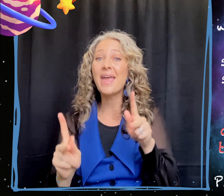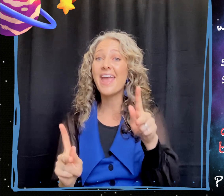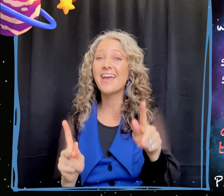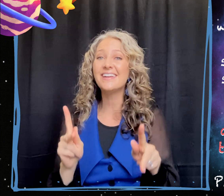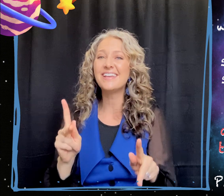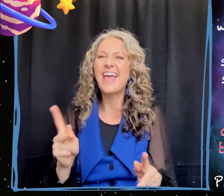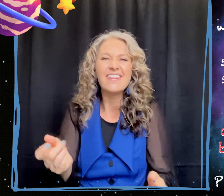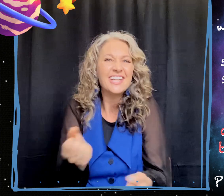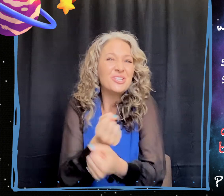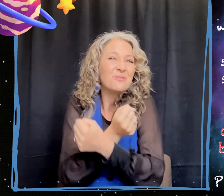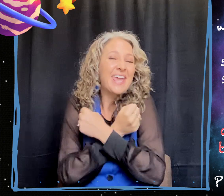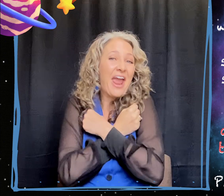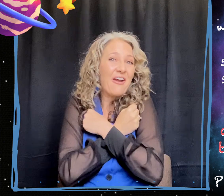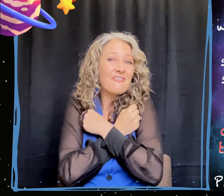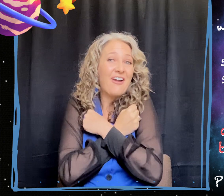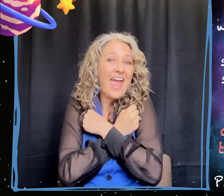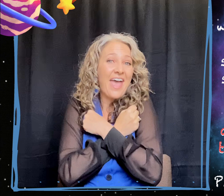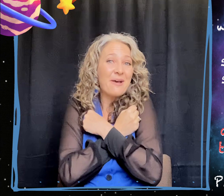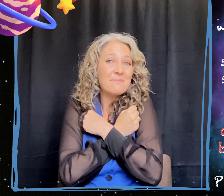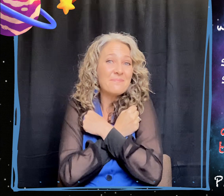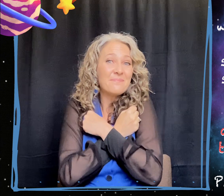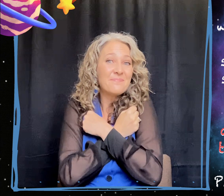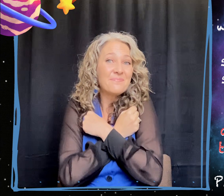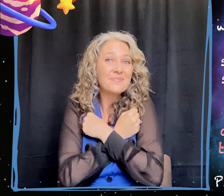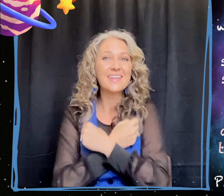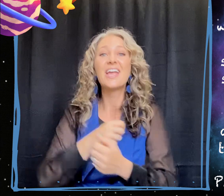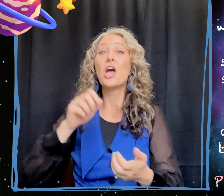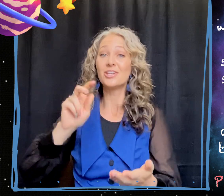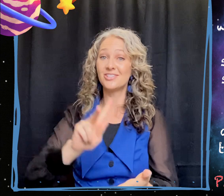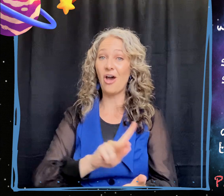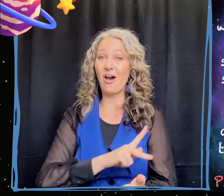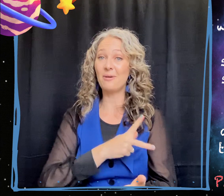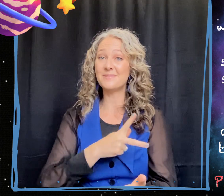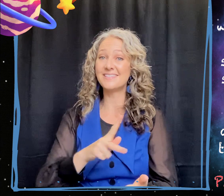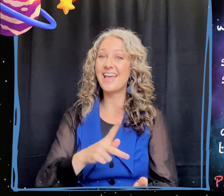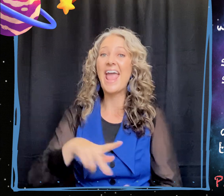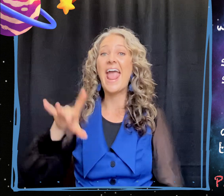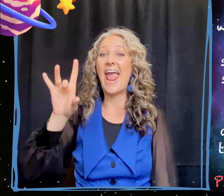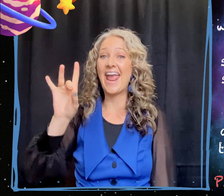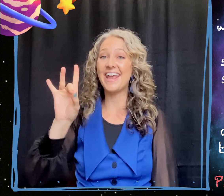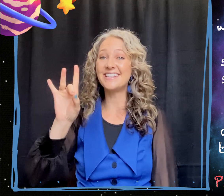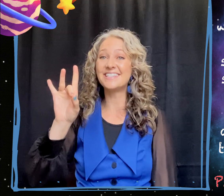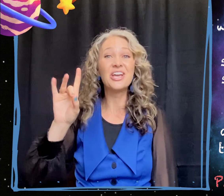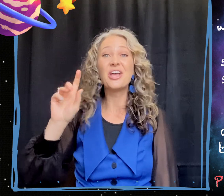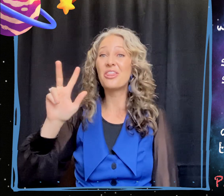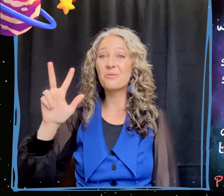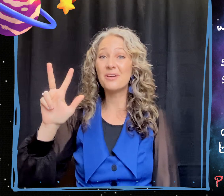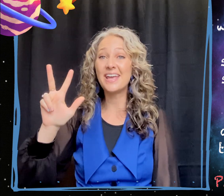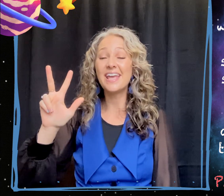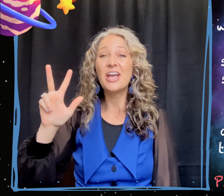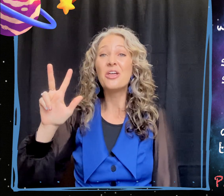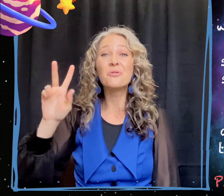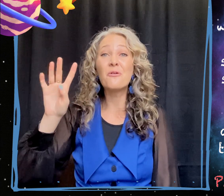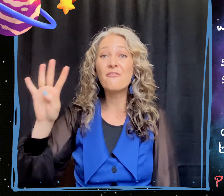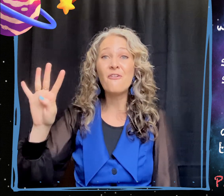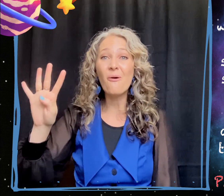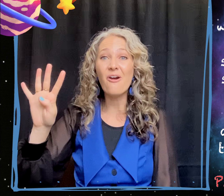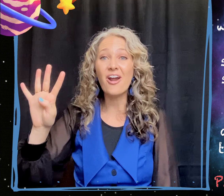man, that you care for him? Psalms 8, 3 through 4.